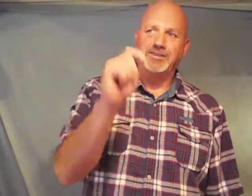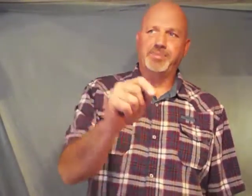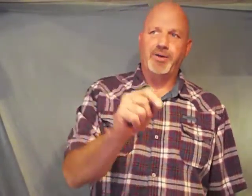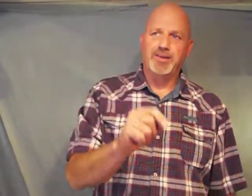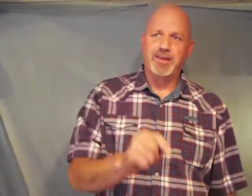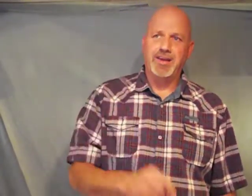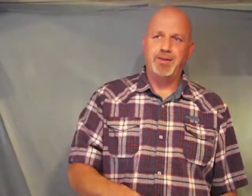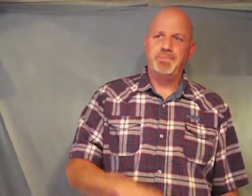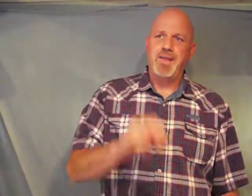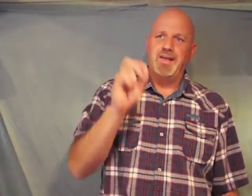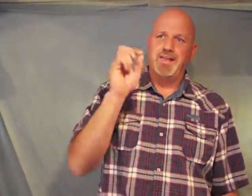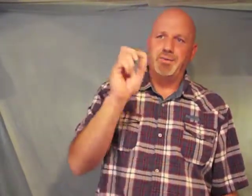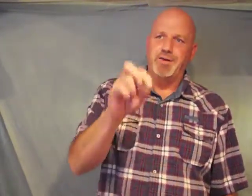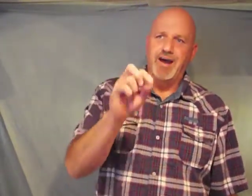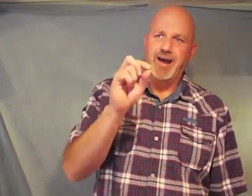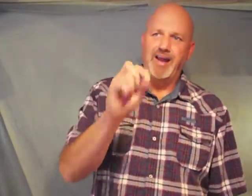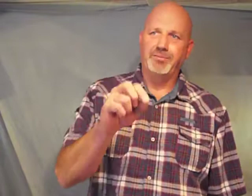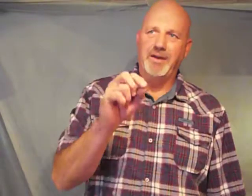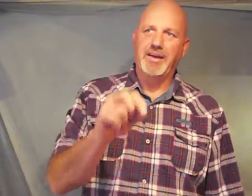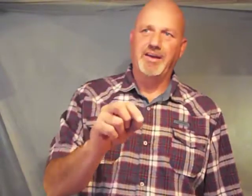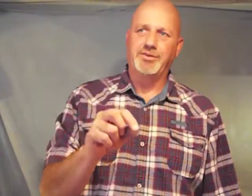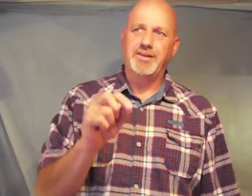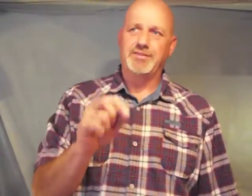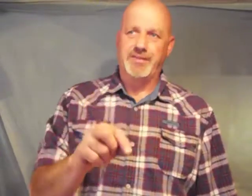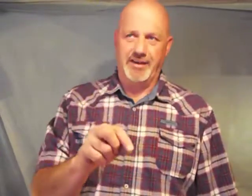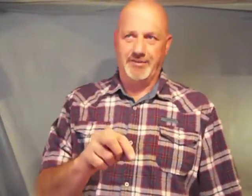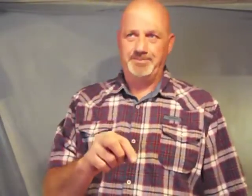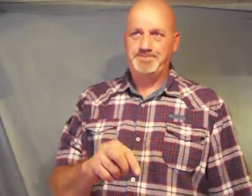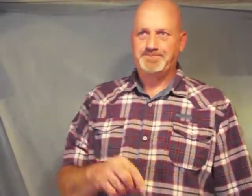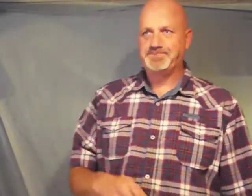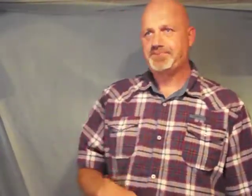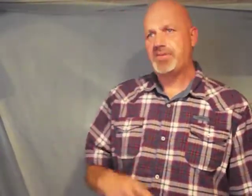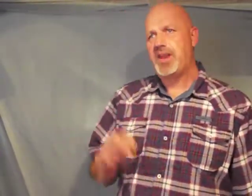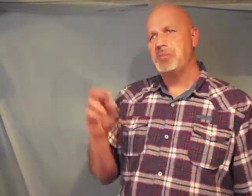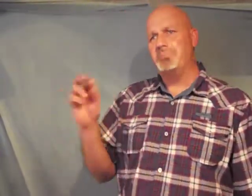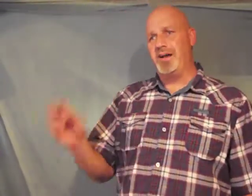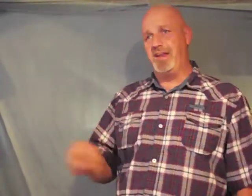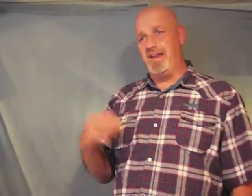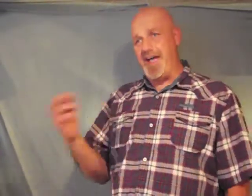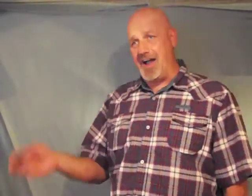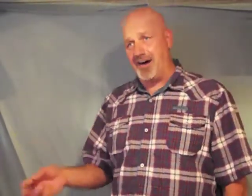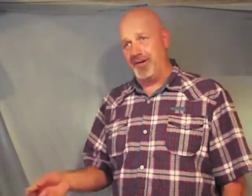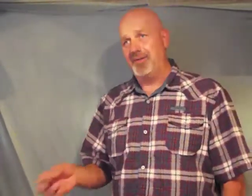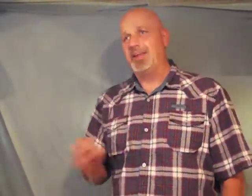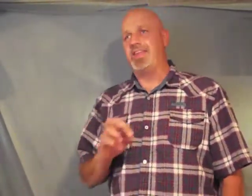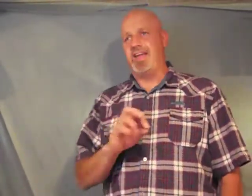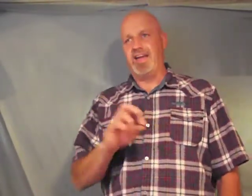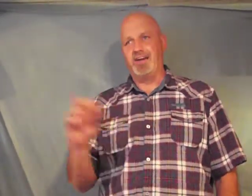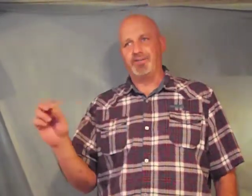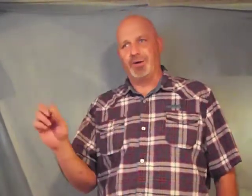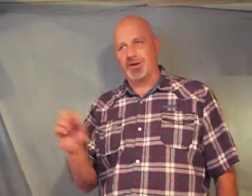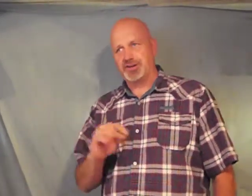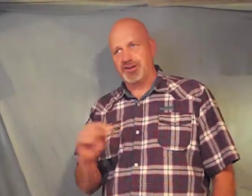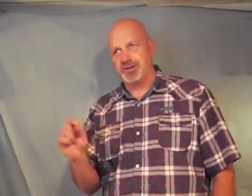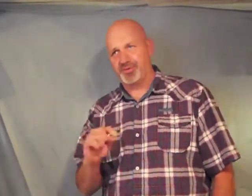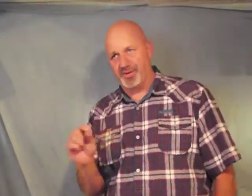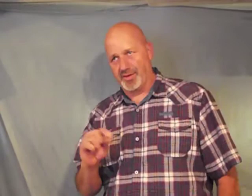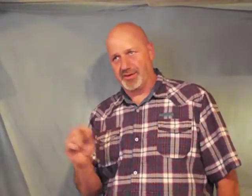spoken to them they would not have been guilty of sin but now they have no excuse for their